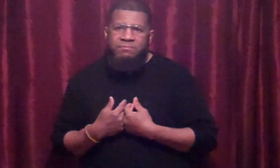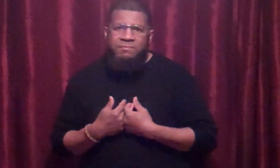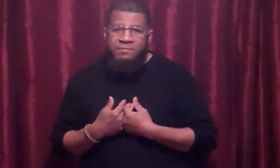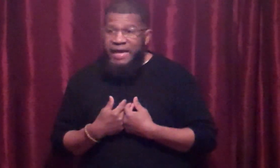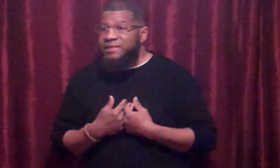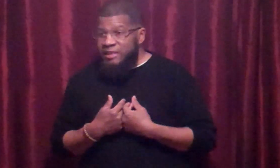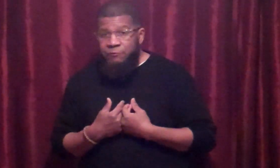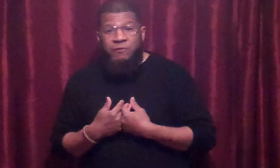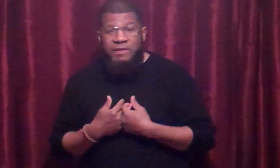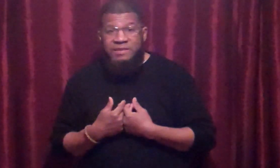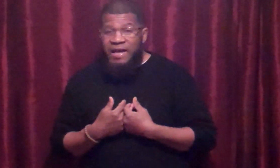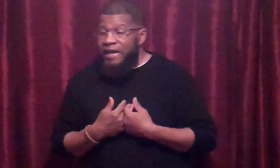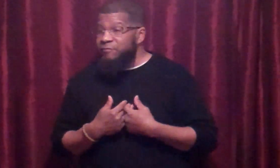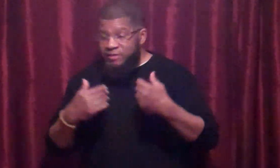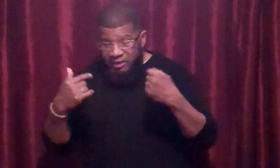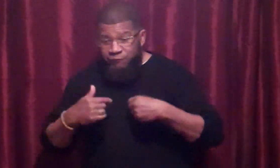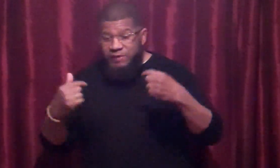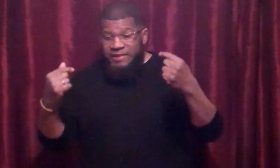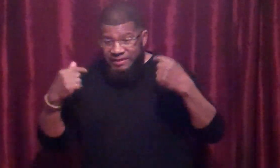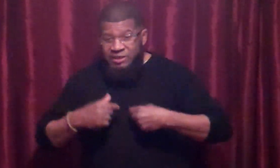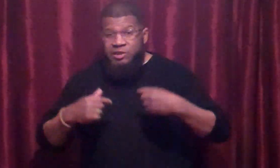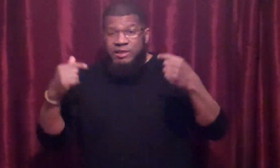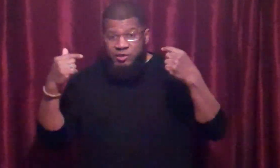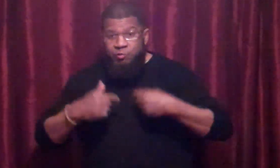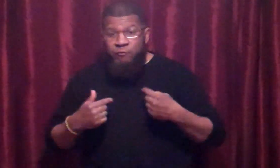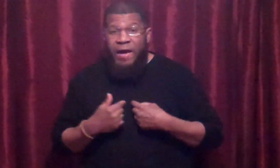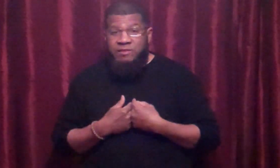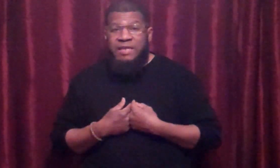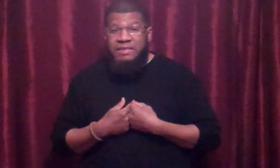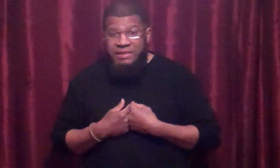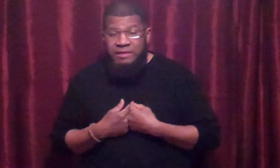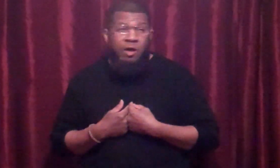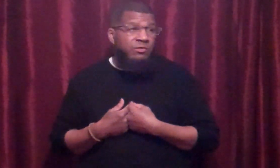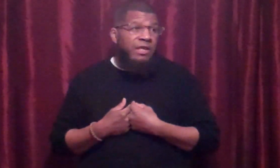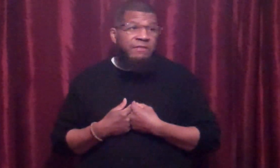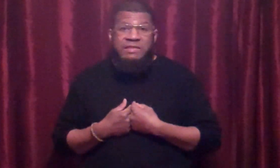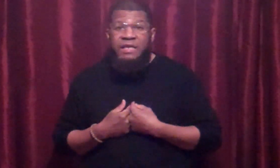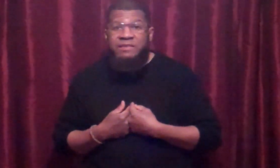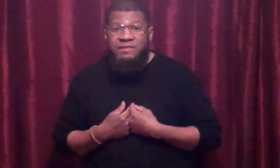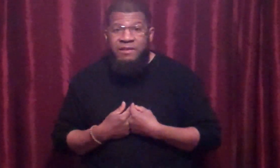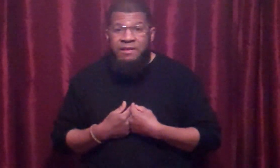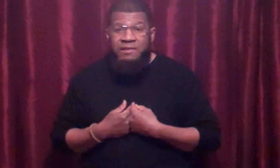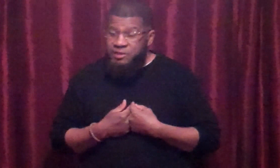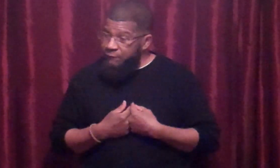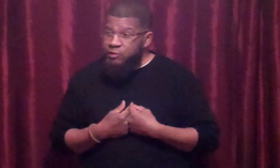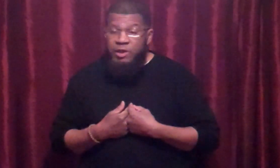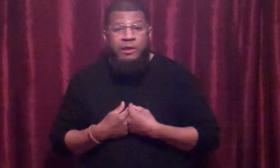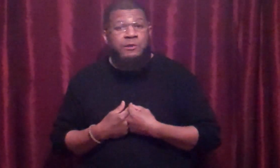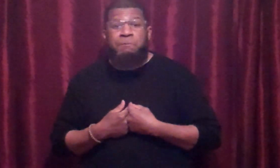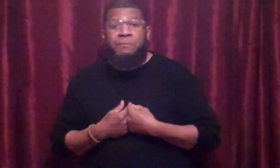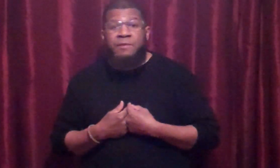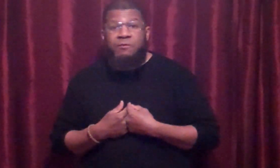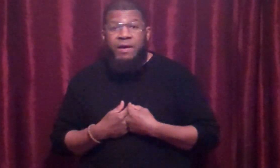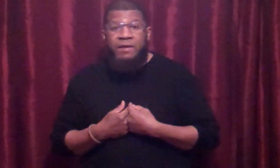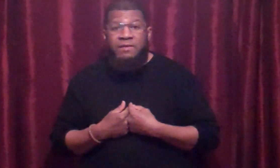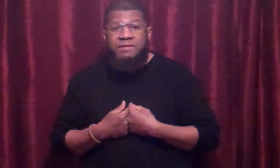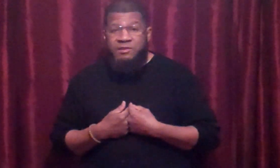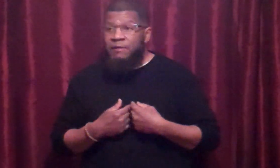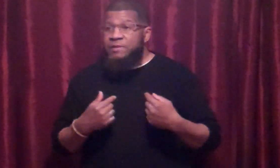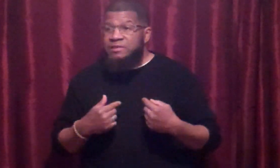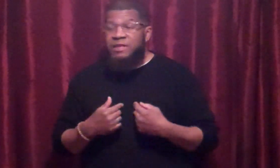That defense, the defense I teach in 2018, no, 76. 76, right? 76.